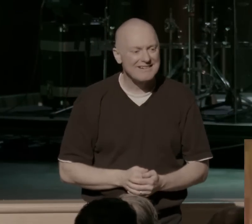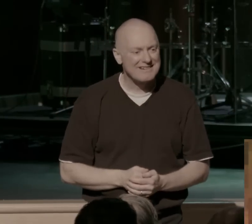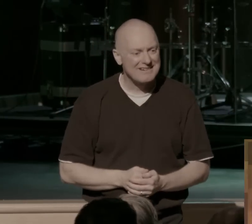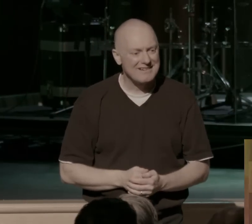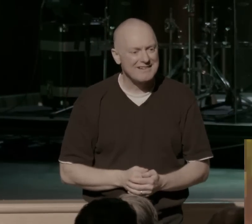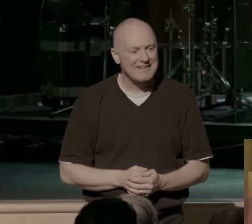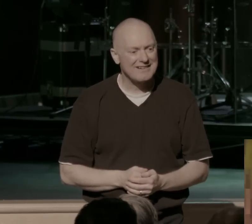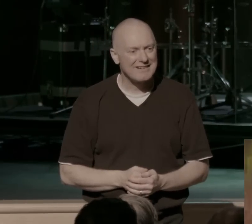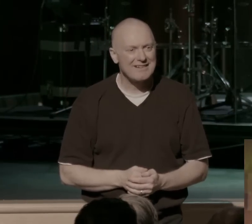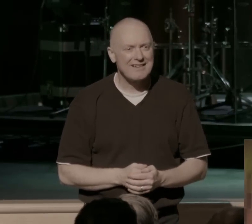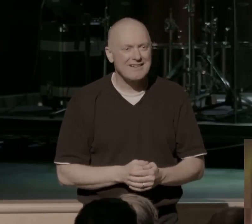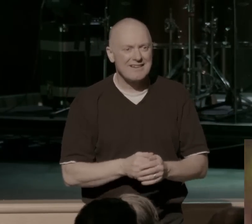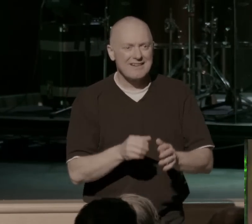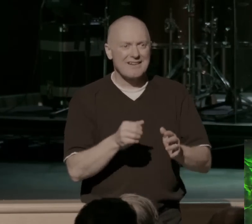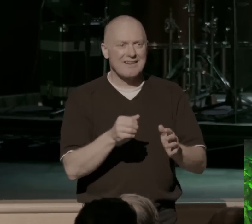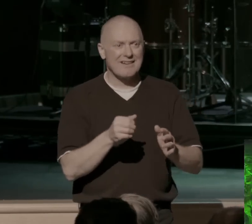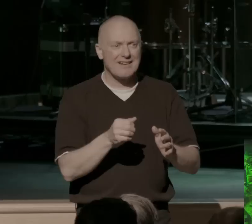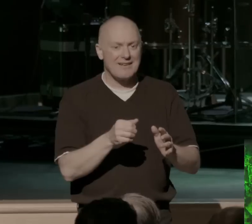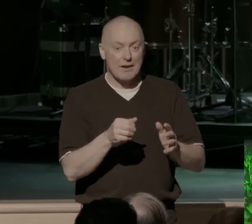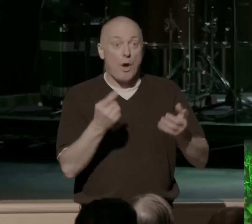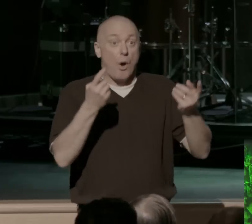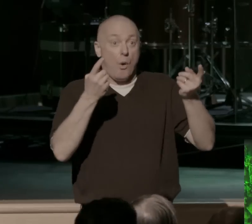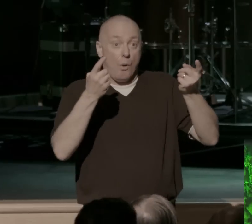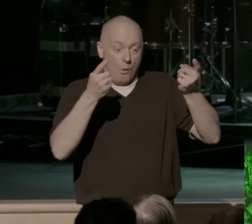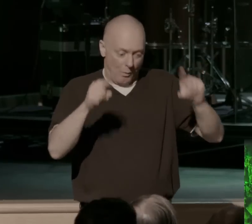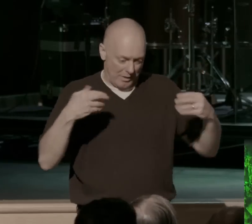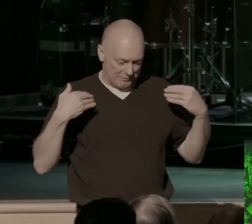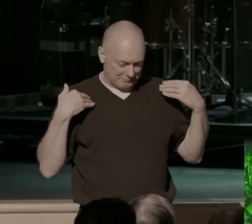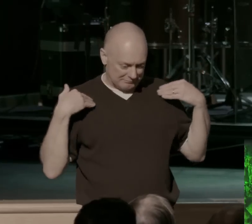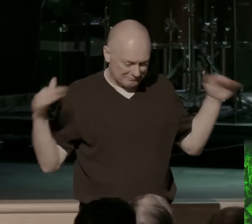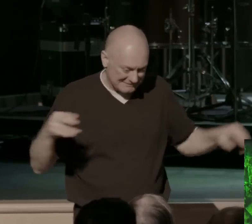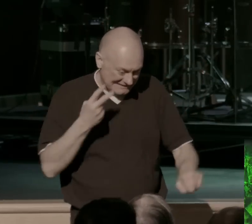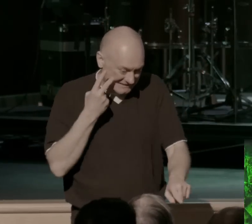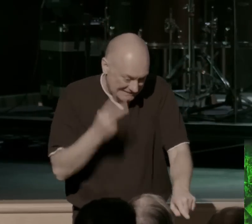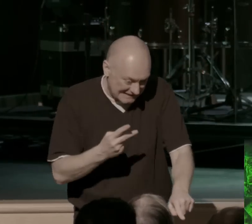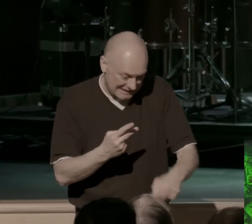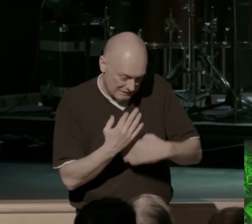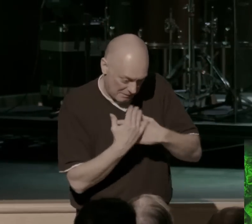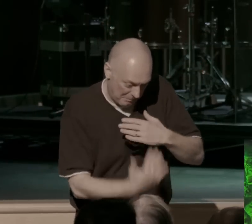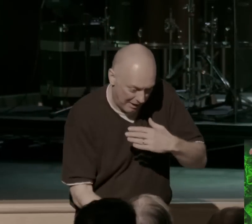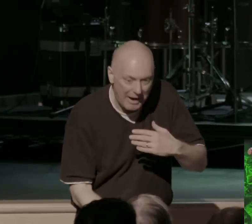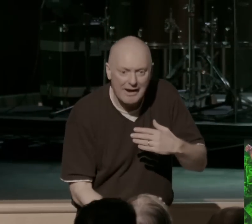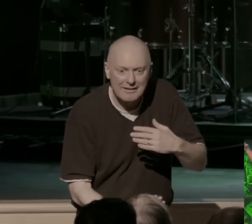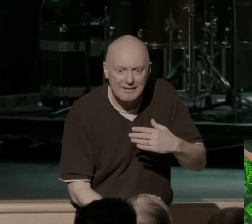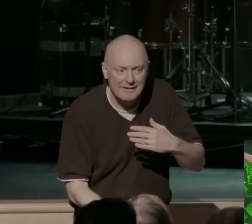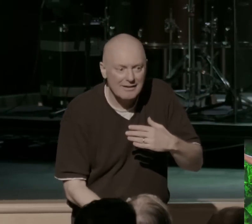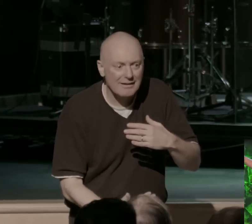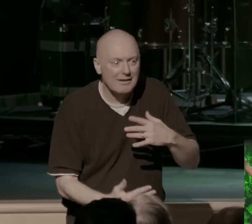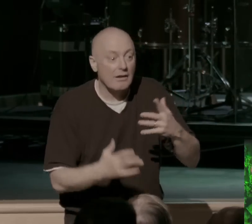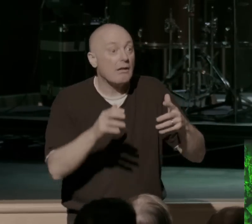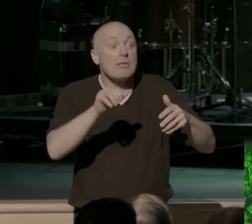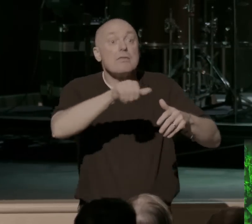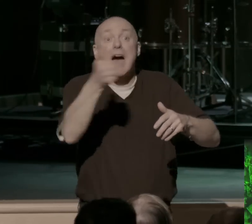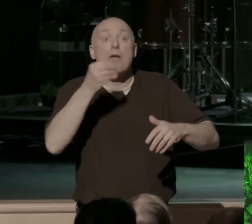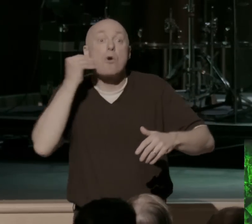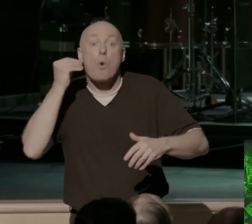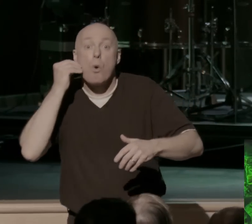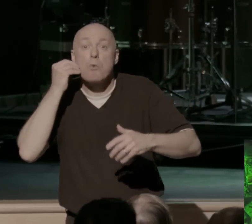It's that spotless lamb, that blood of the lamb. It's the only difference that night in the cries of sorrow from the Egyptian homes, and the cries of